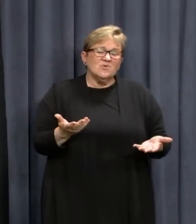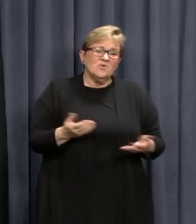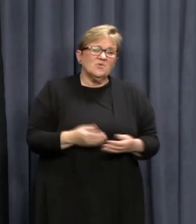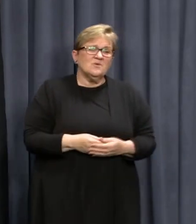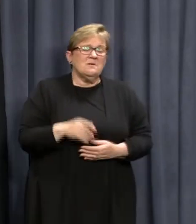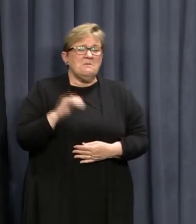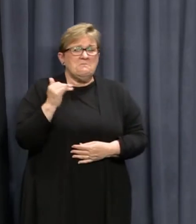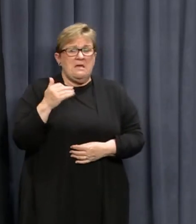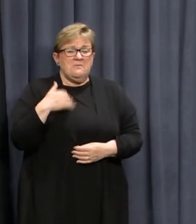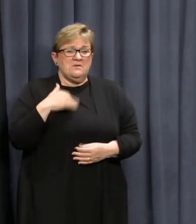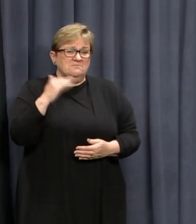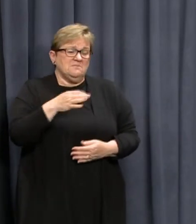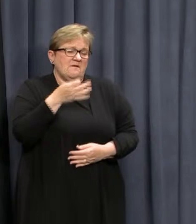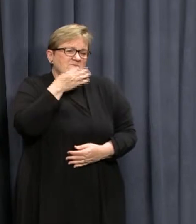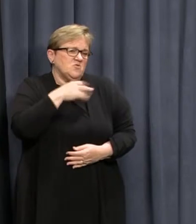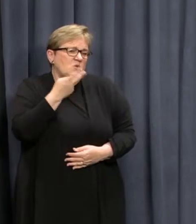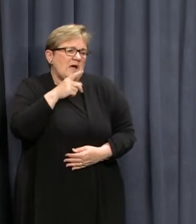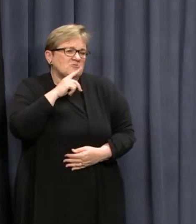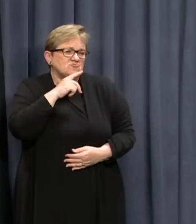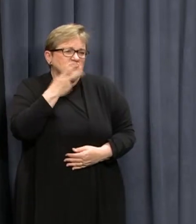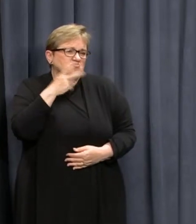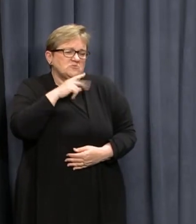down to a few hundred.